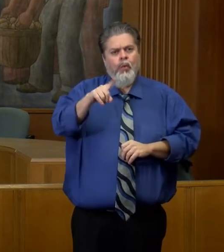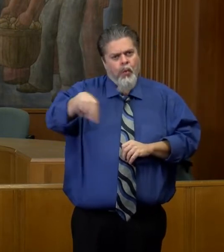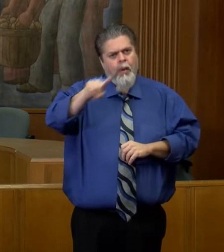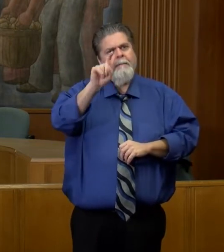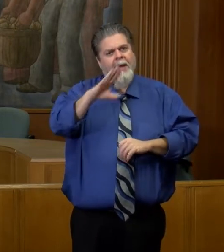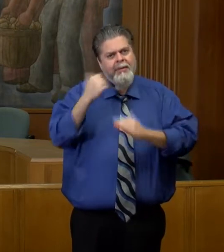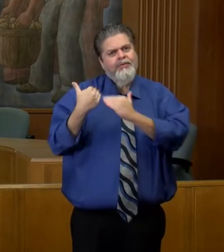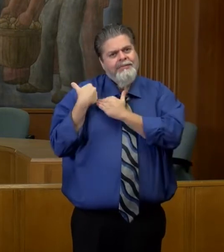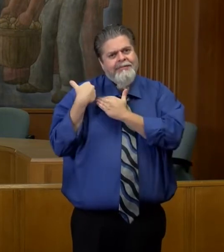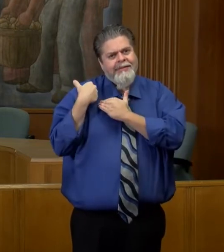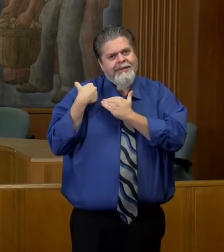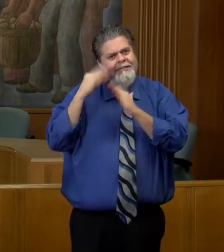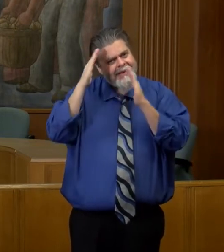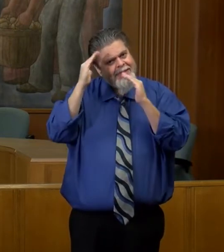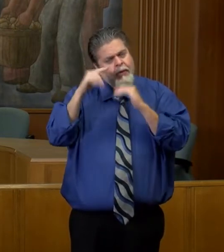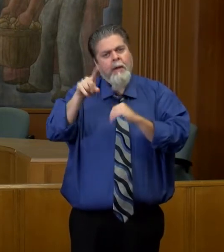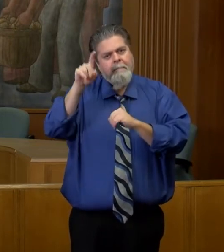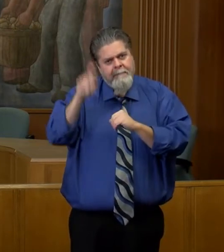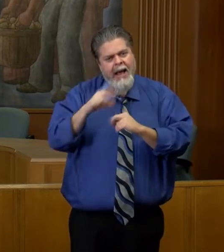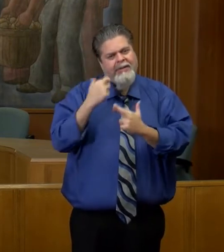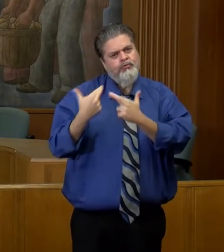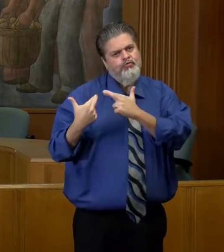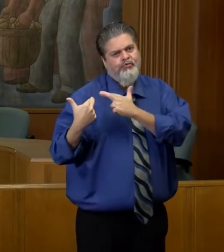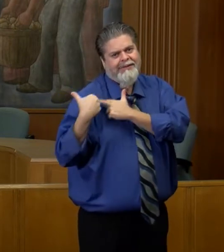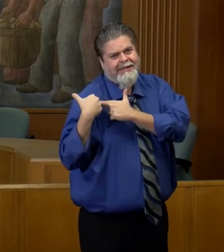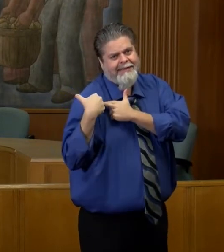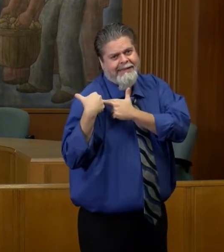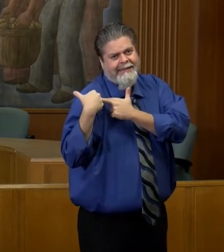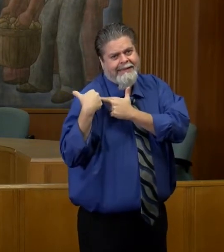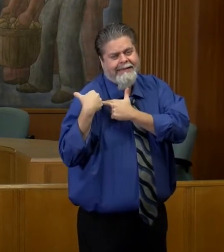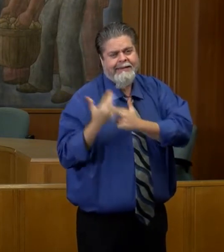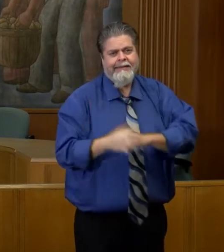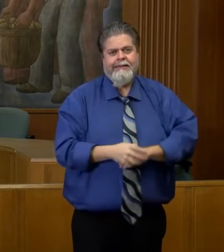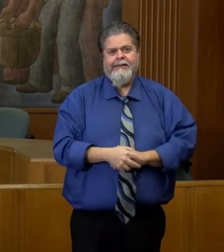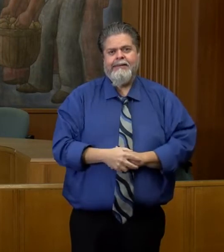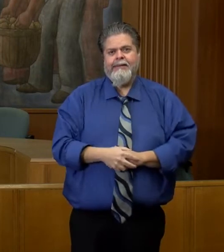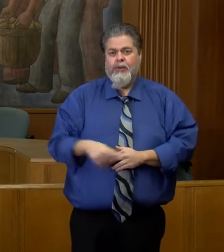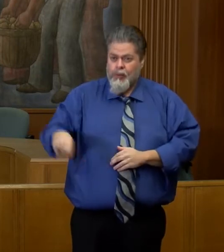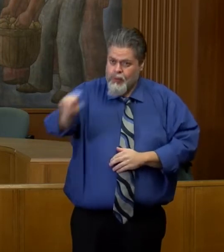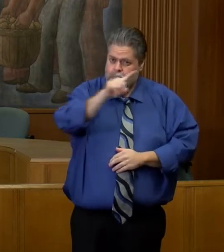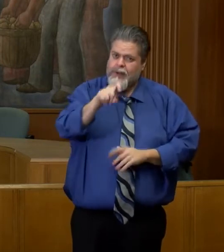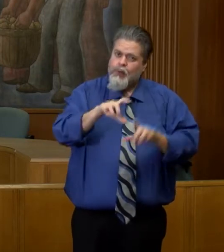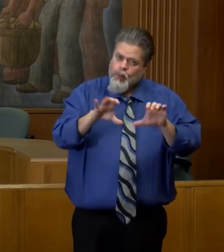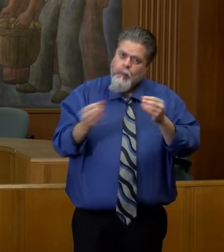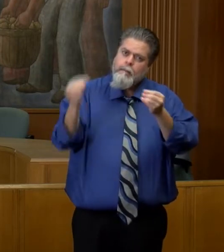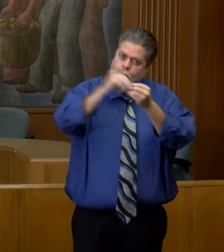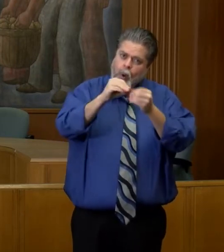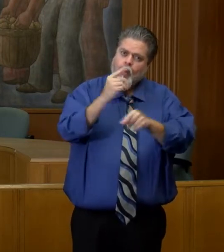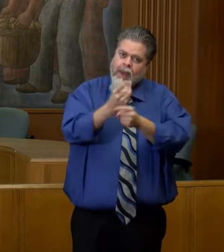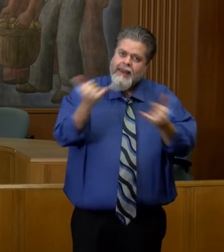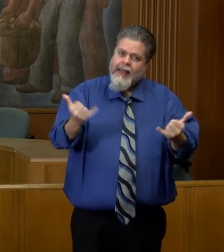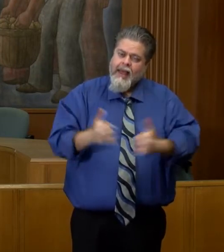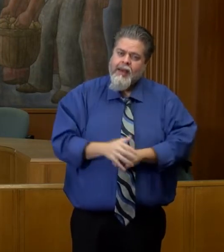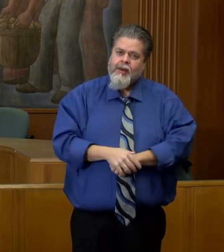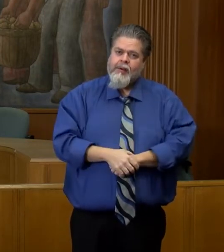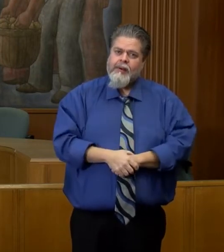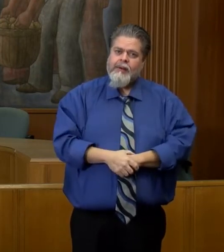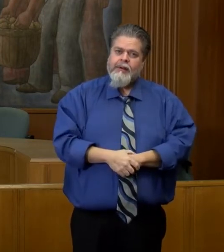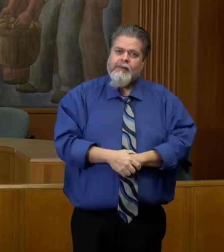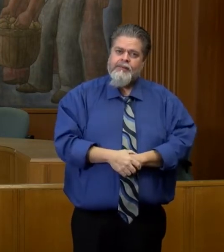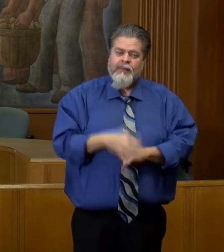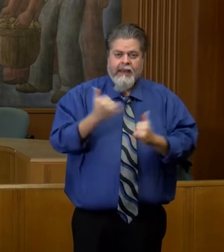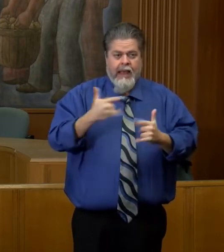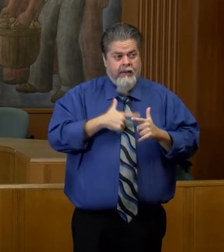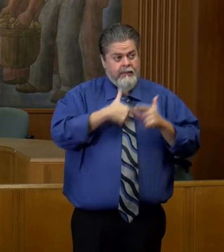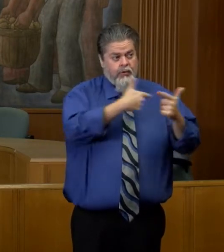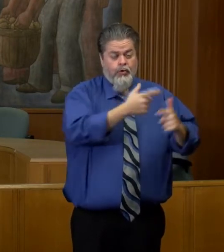expectation of responsibility, and I need this region to do more right now. I'm